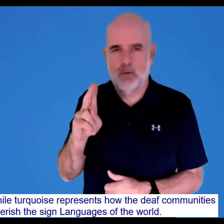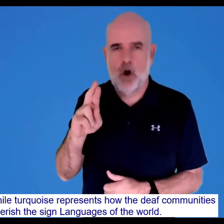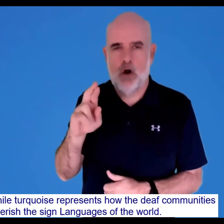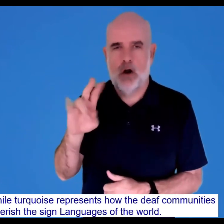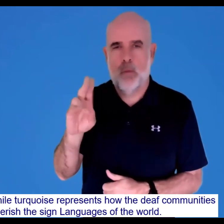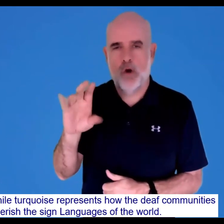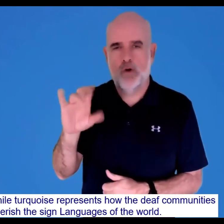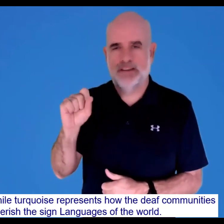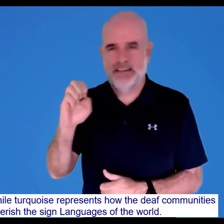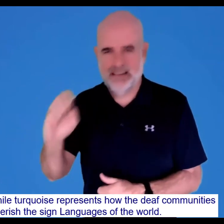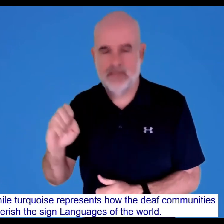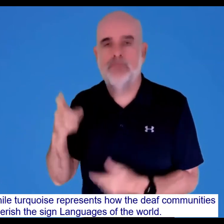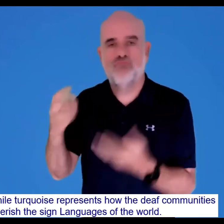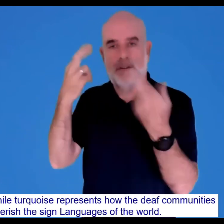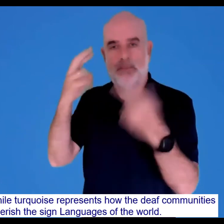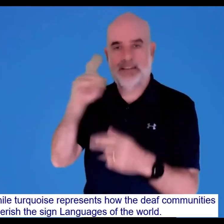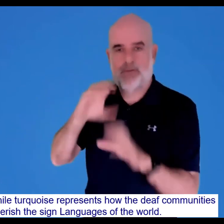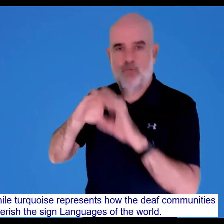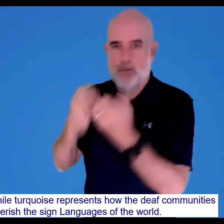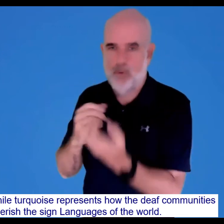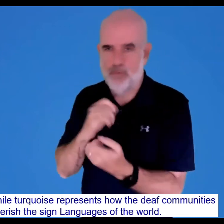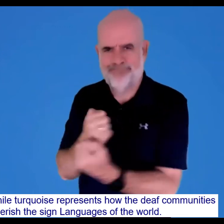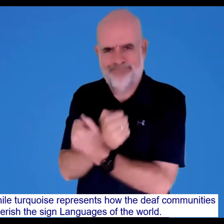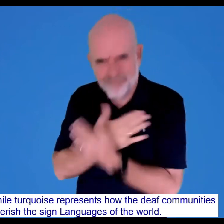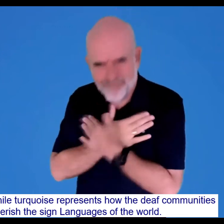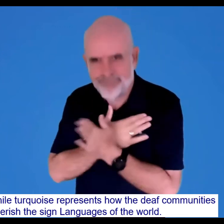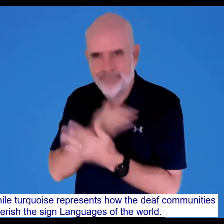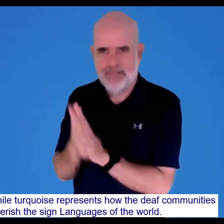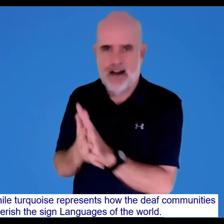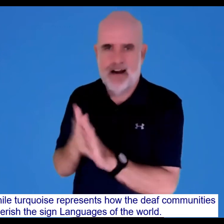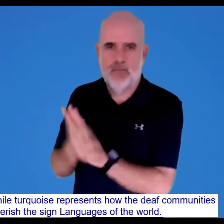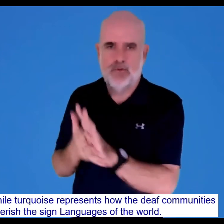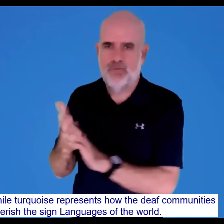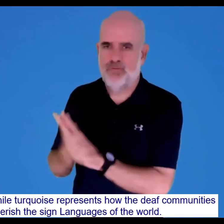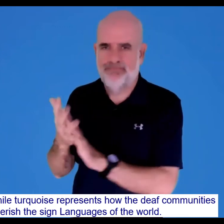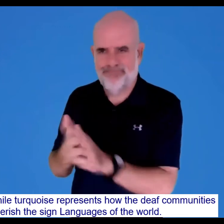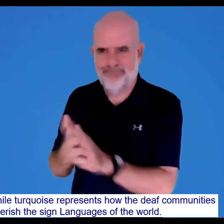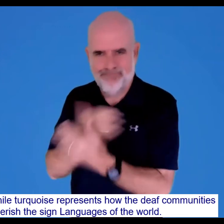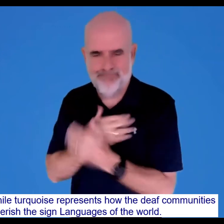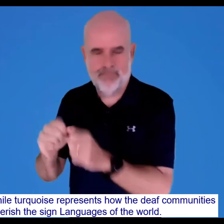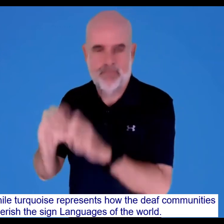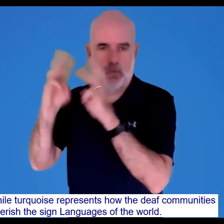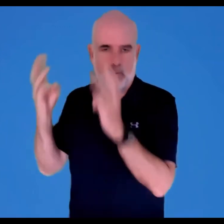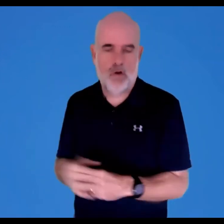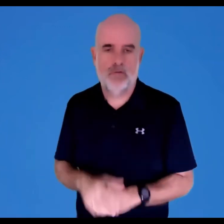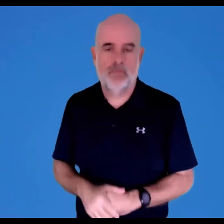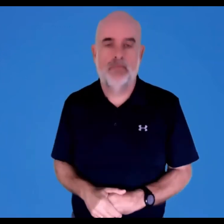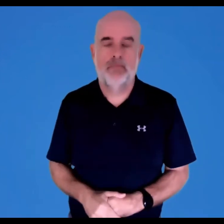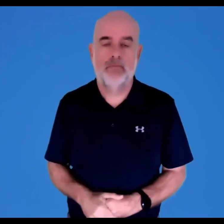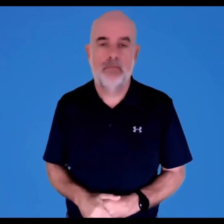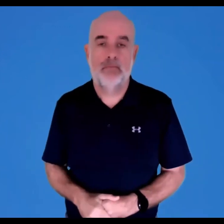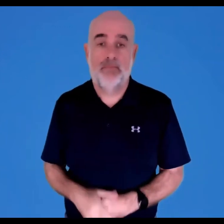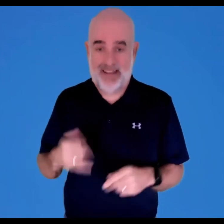while turquoise represents how Deaf communities cherish the sign languages of the world.